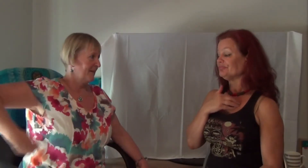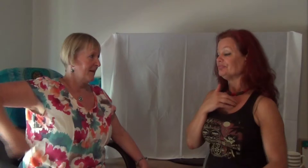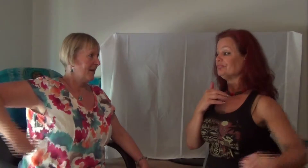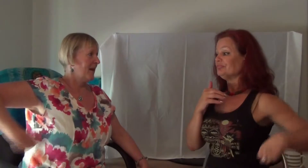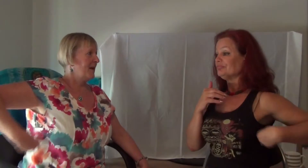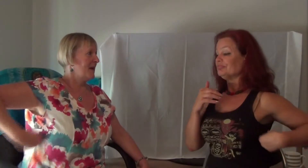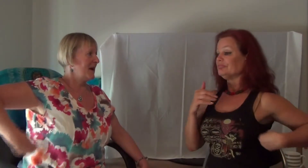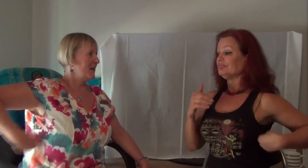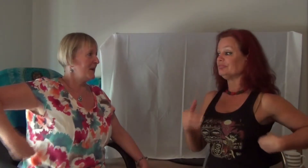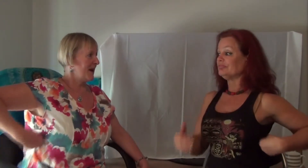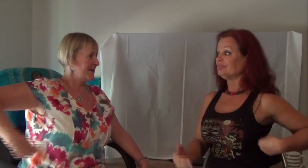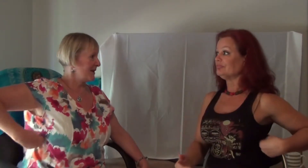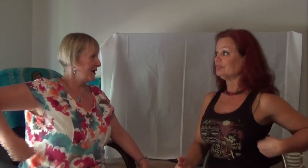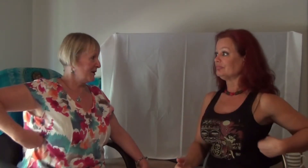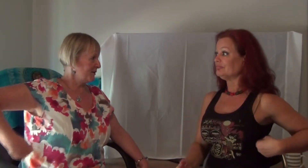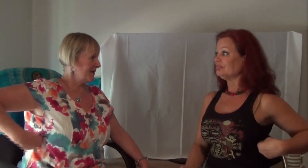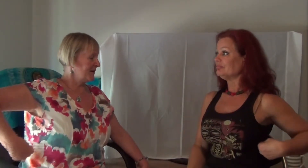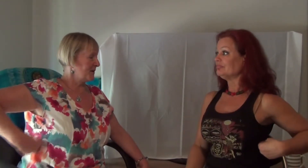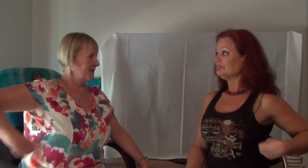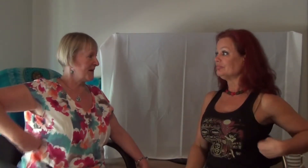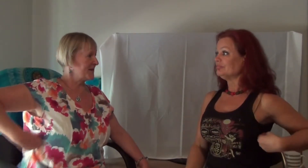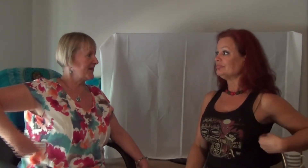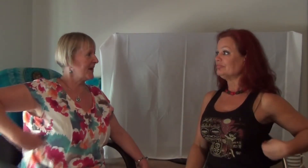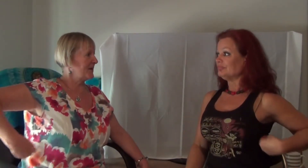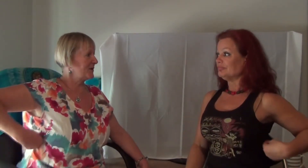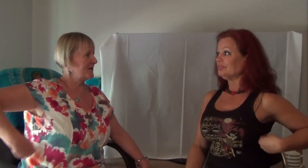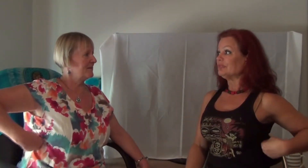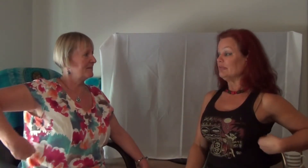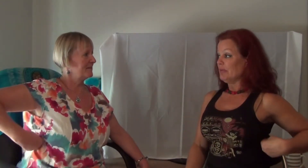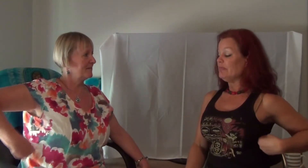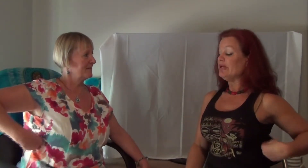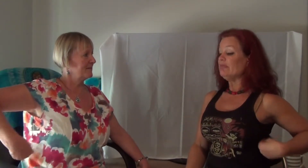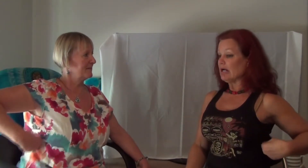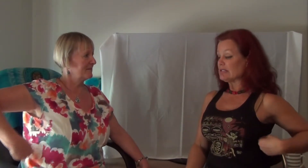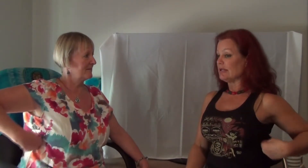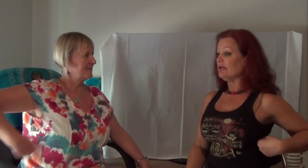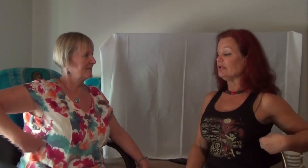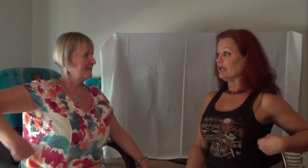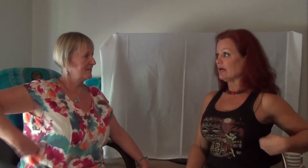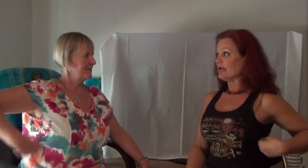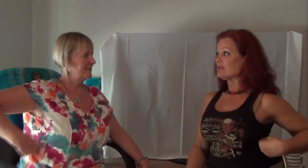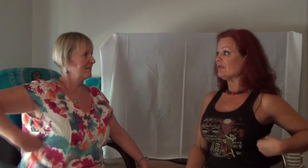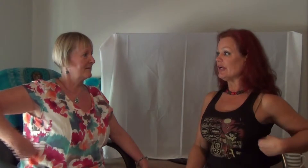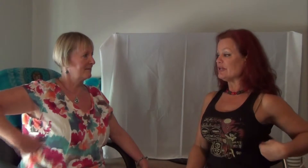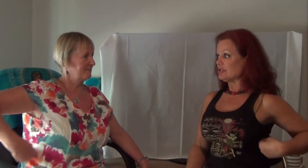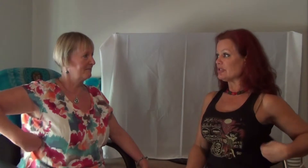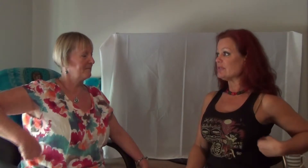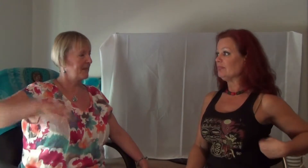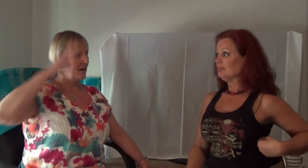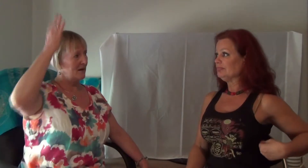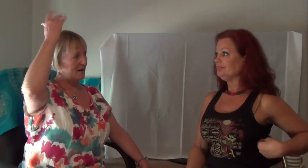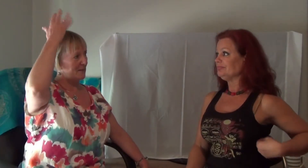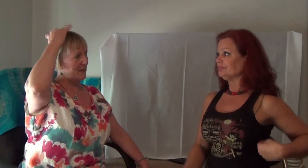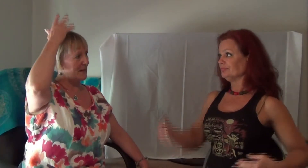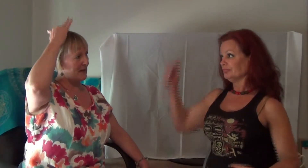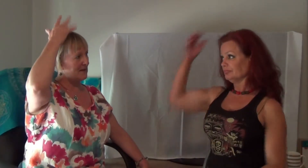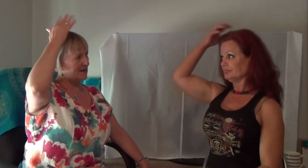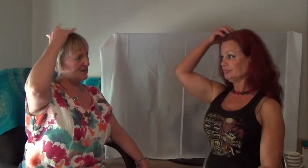And maybe as it healed it got calcification. And maybe as it healed it got calcifications. But maybe there's